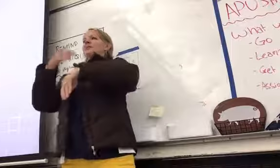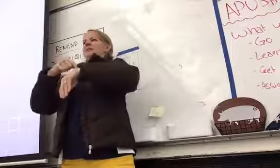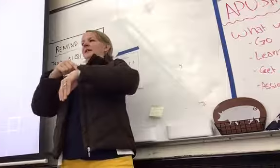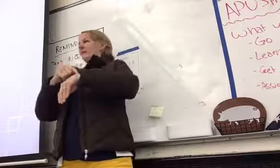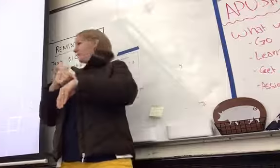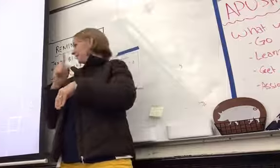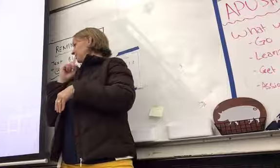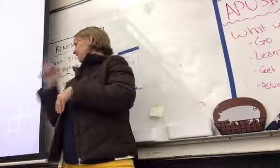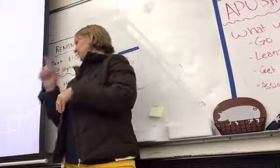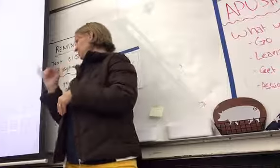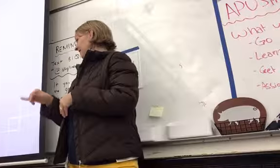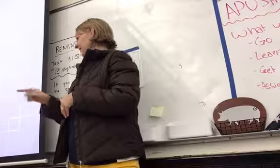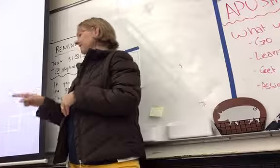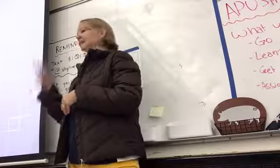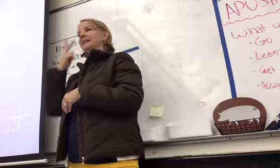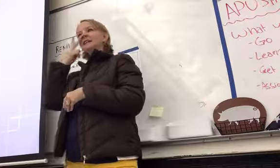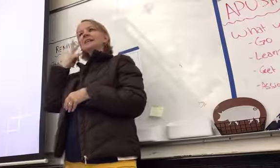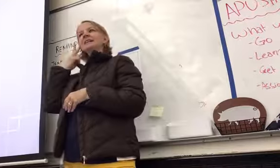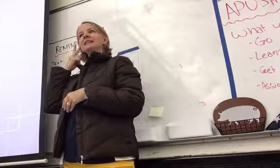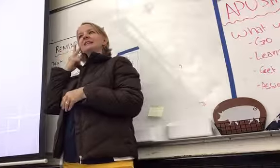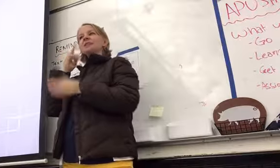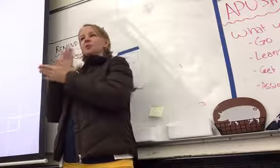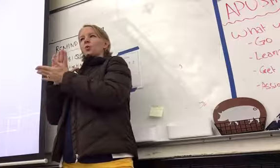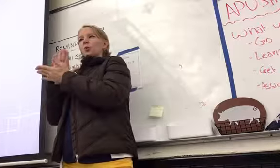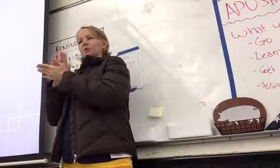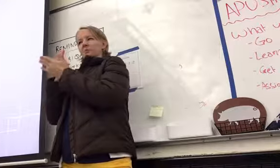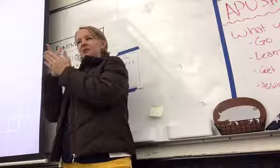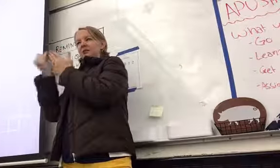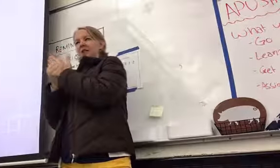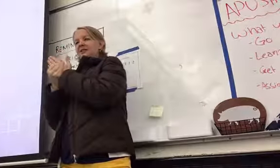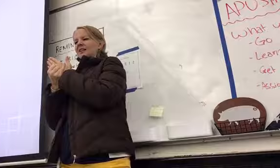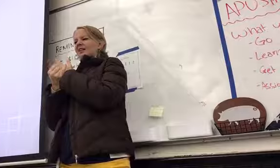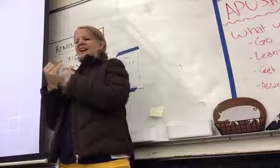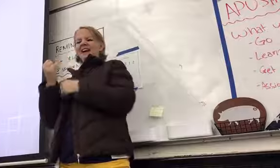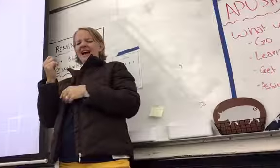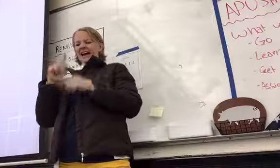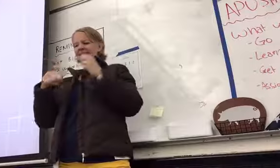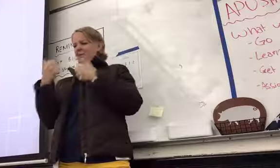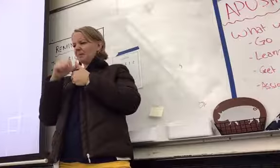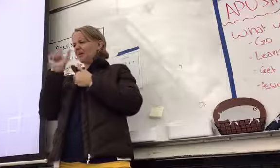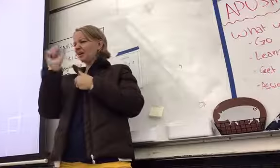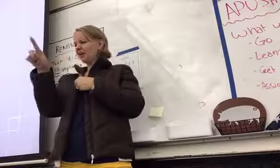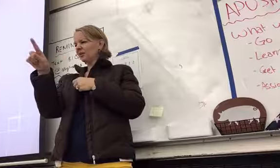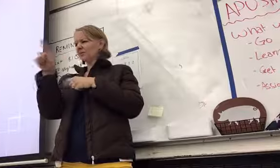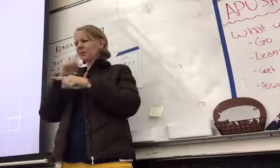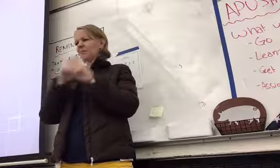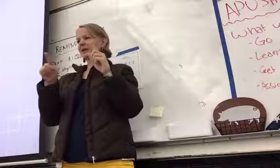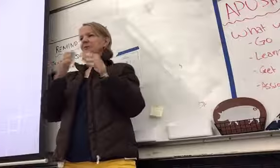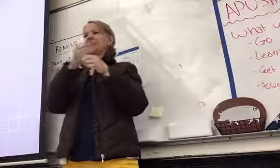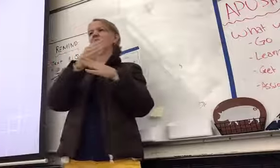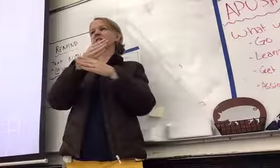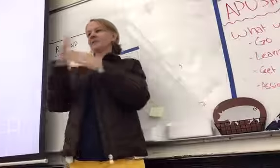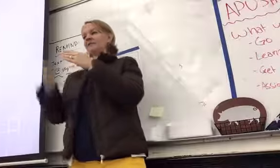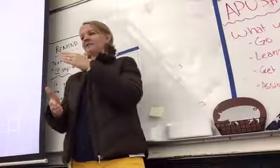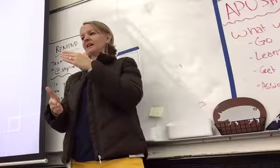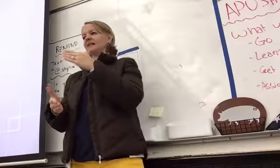this Indian boarding school project. I don't know. So the question was cause and effects of World War II, and for some reason she did Indian boarding schools.